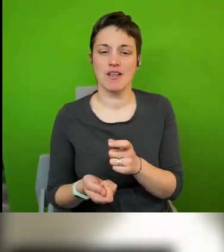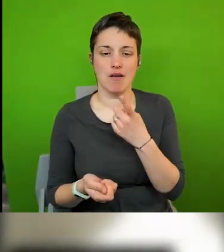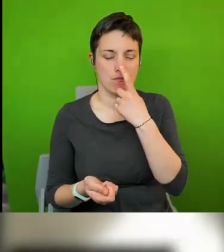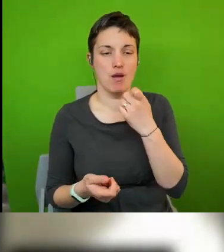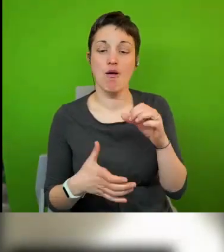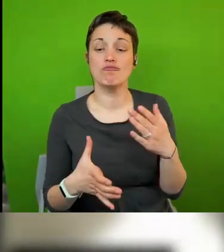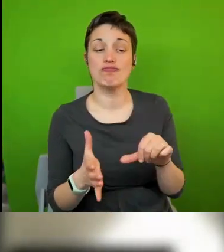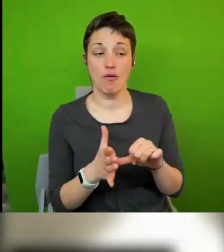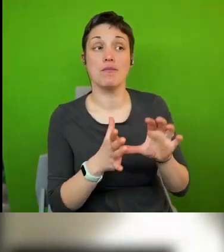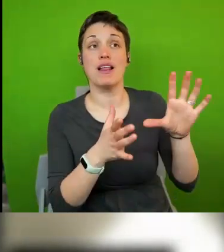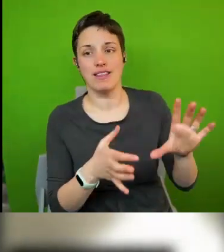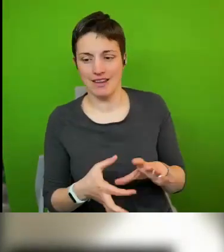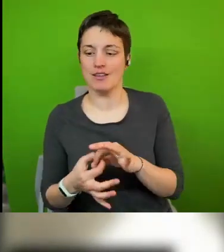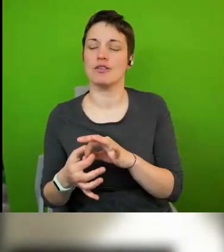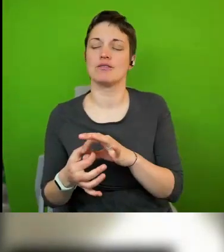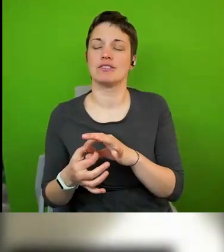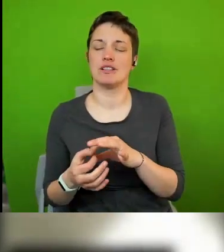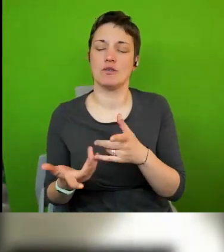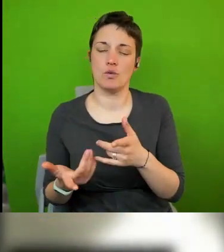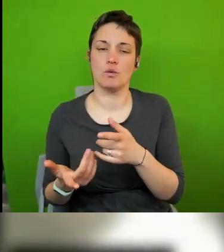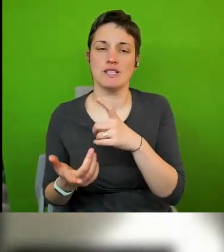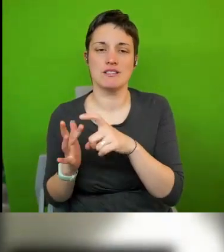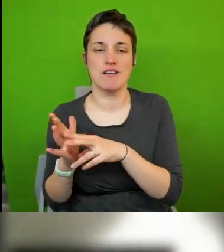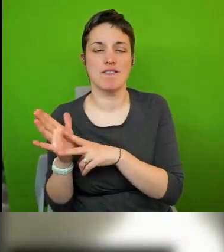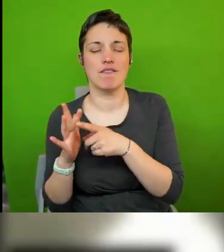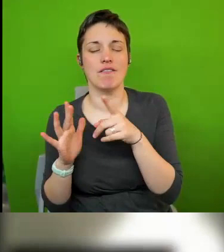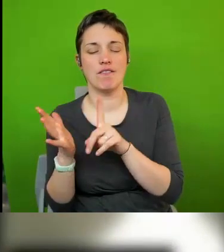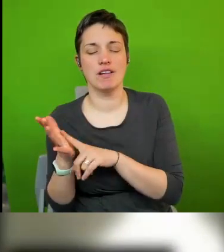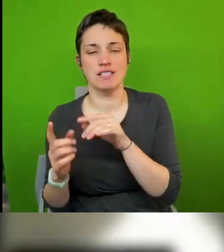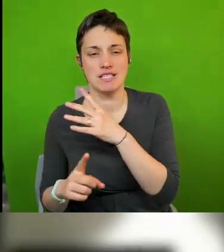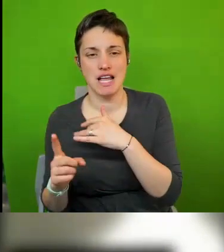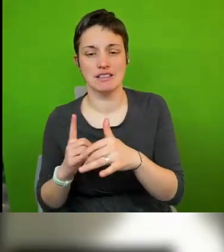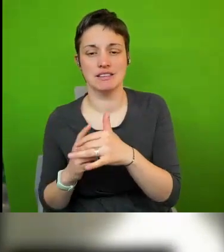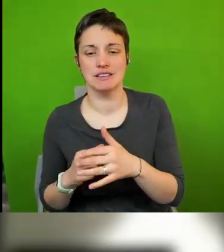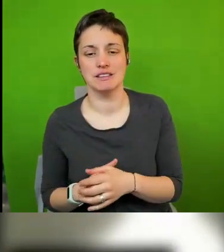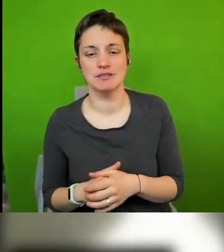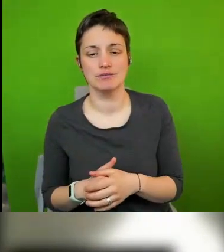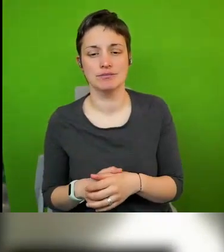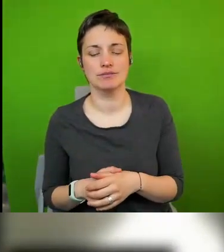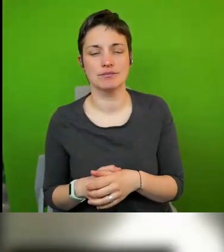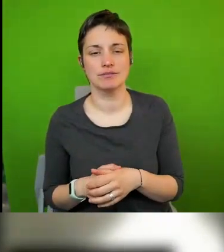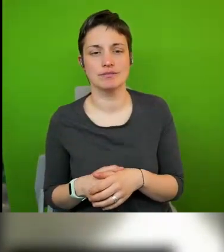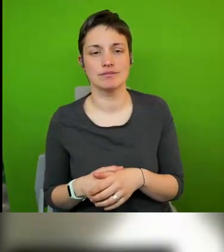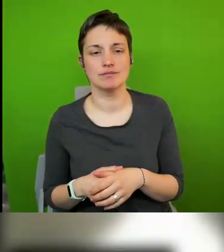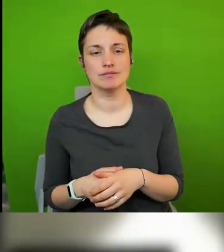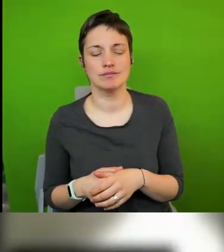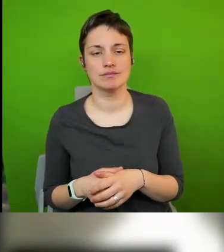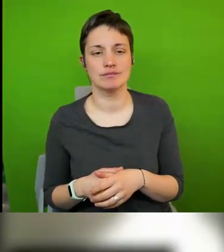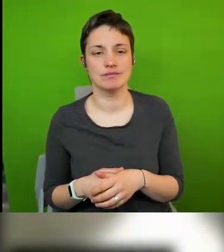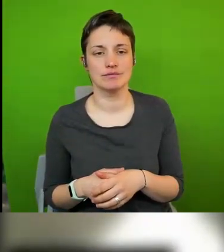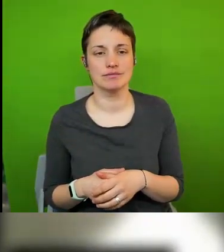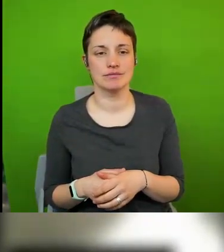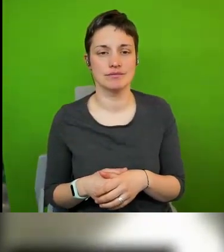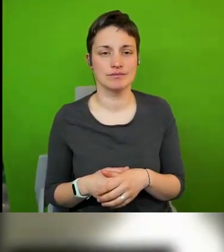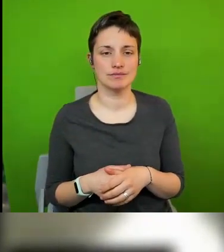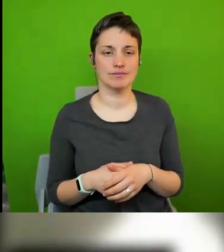i think one part of the solution is to ensure that human rights cities as being human rights cities have to have that space